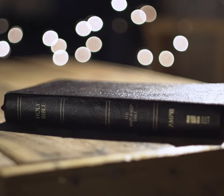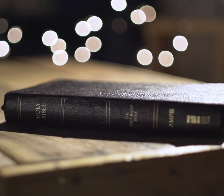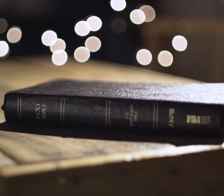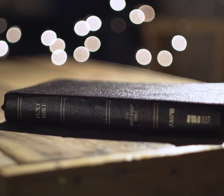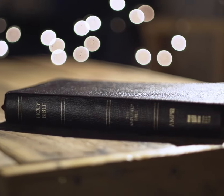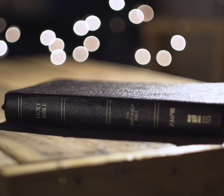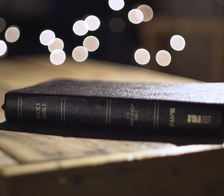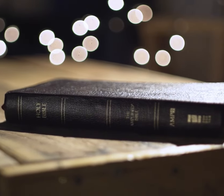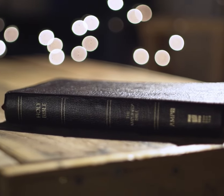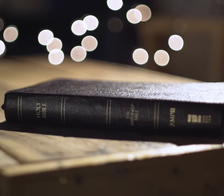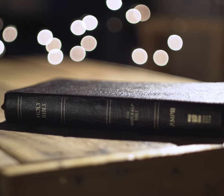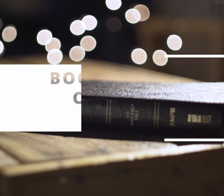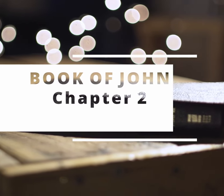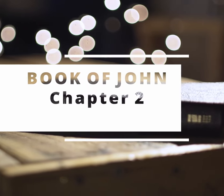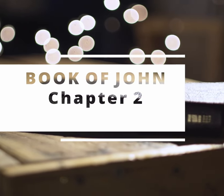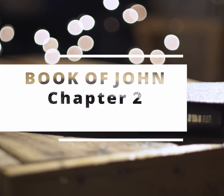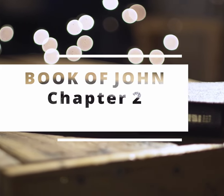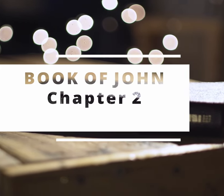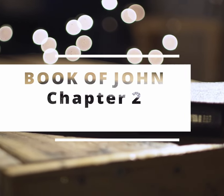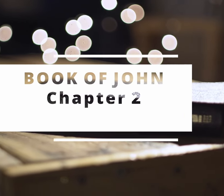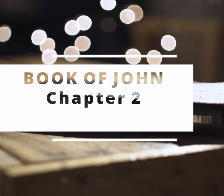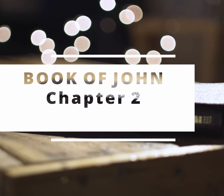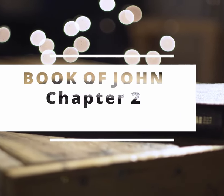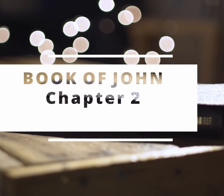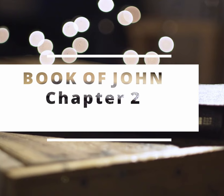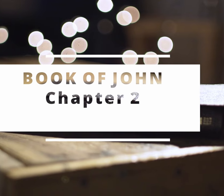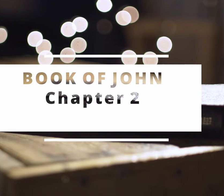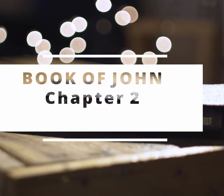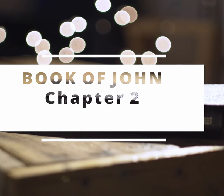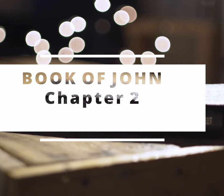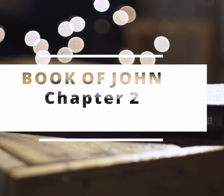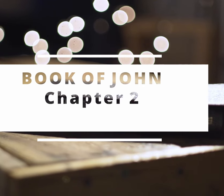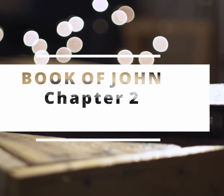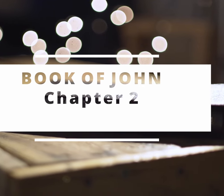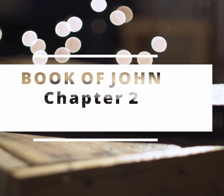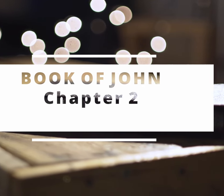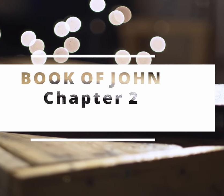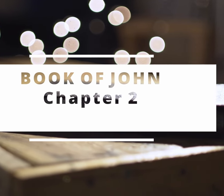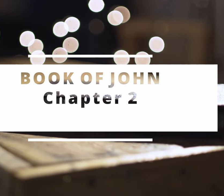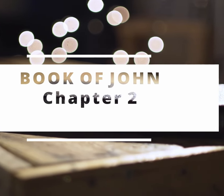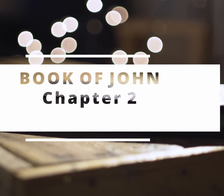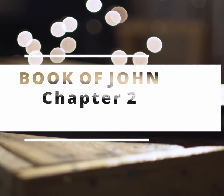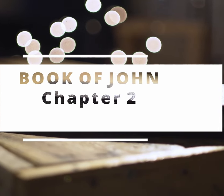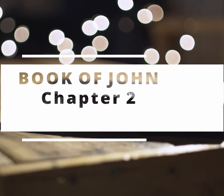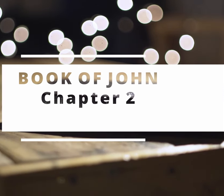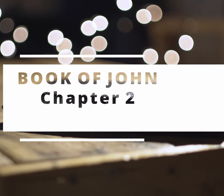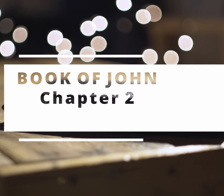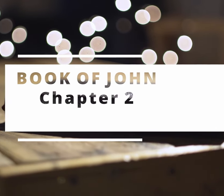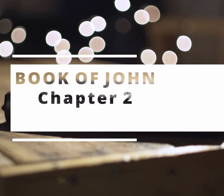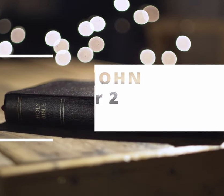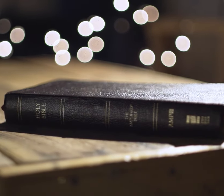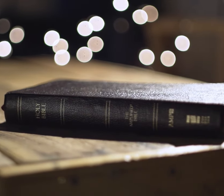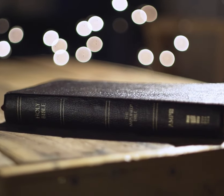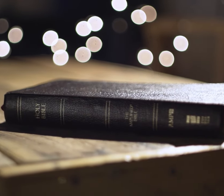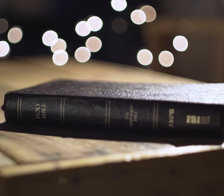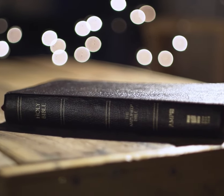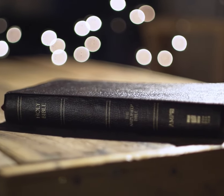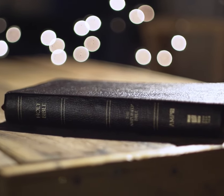What was Believe Or Space I Of you I